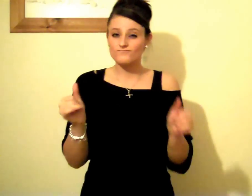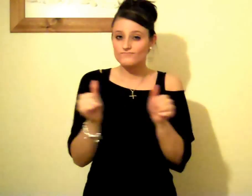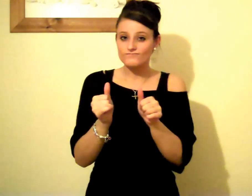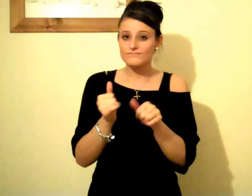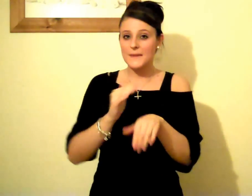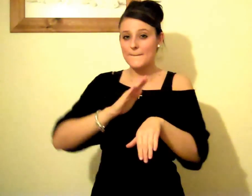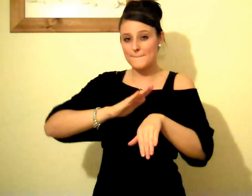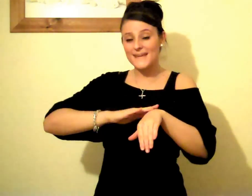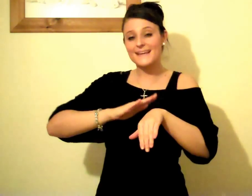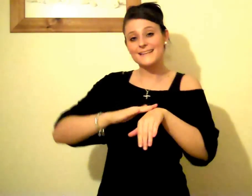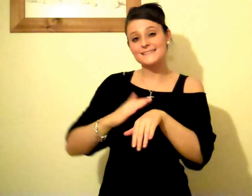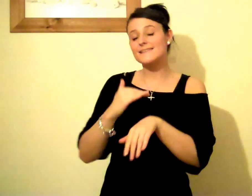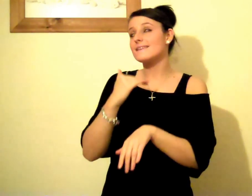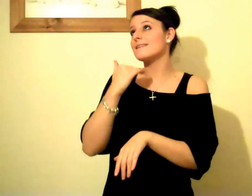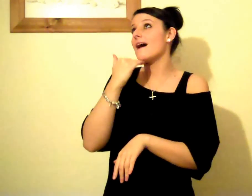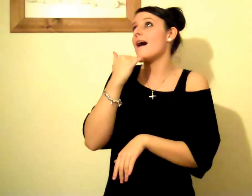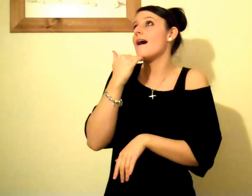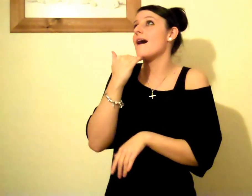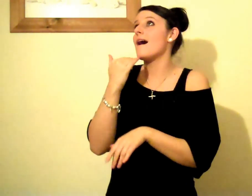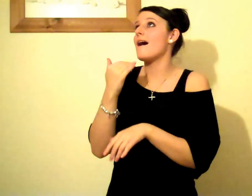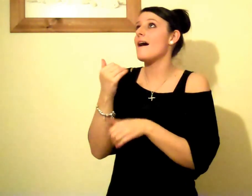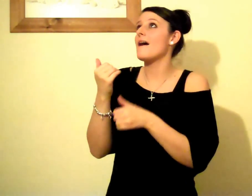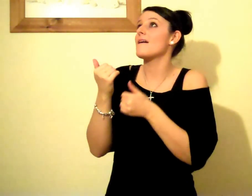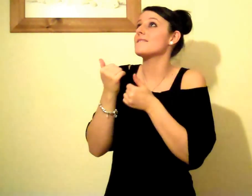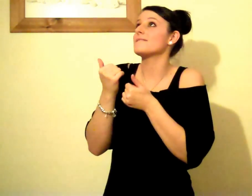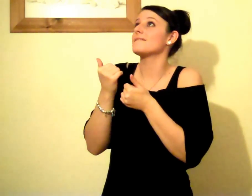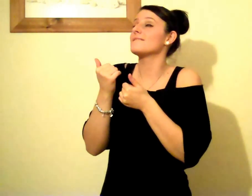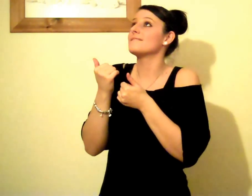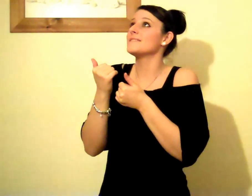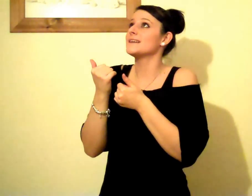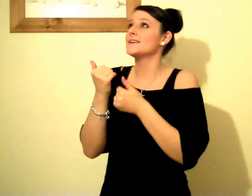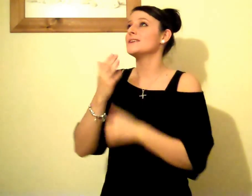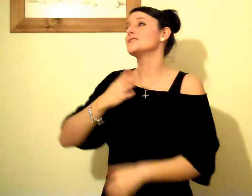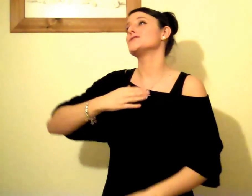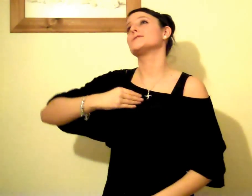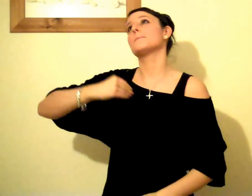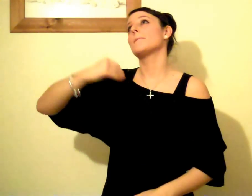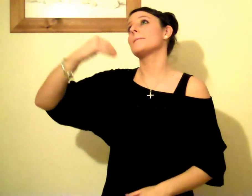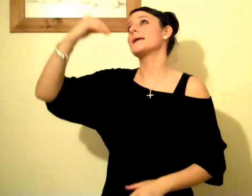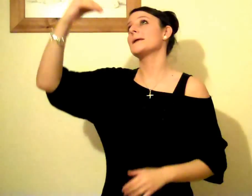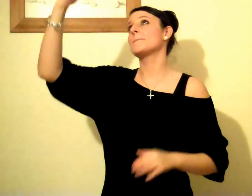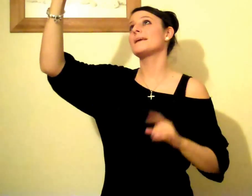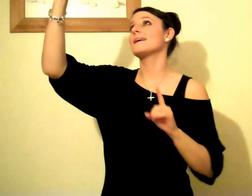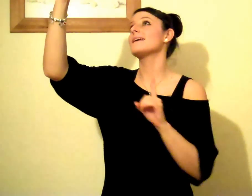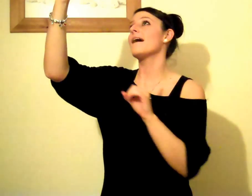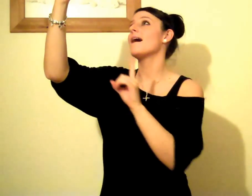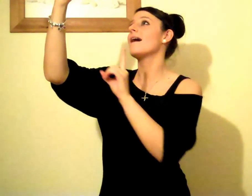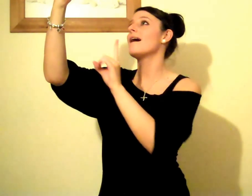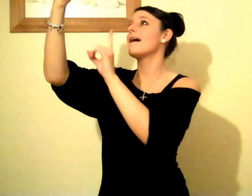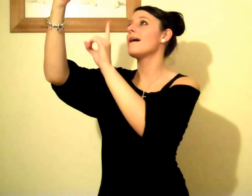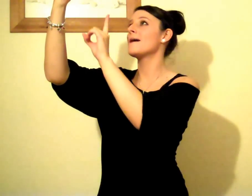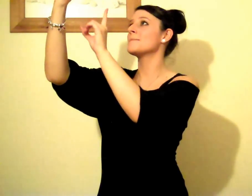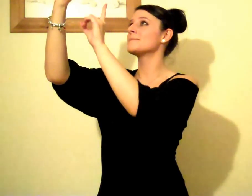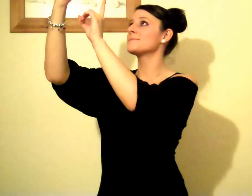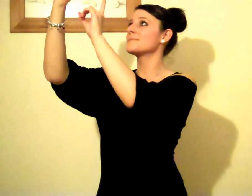A minute's enough Just beat me up I